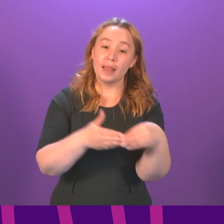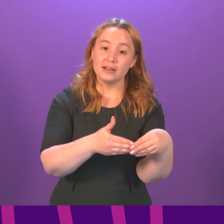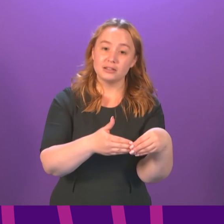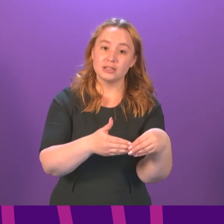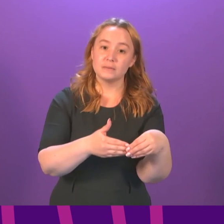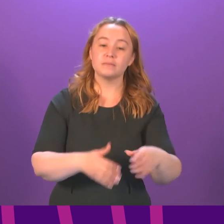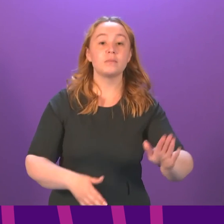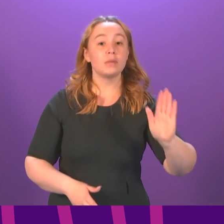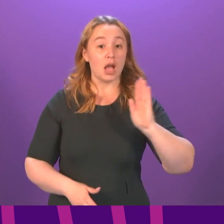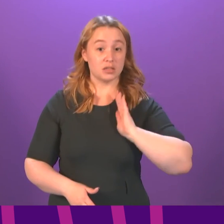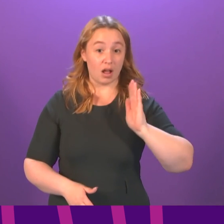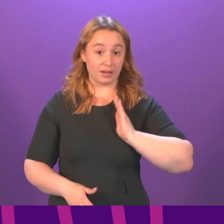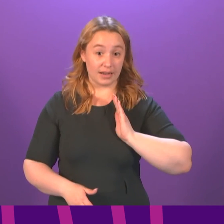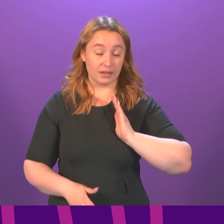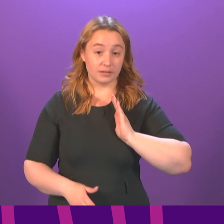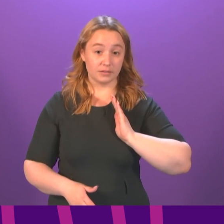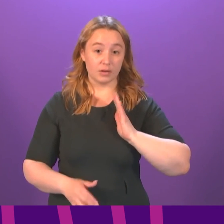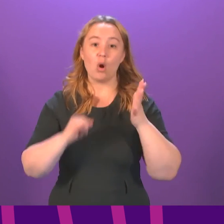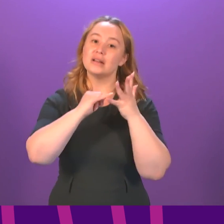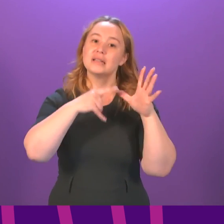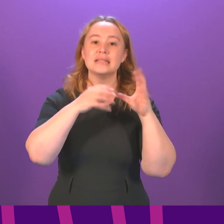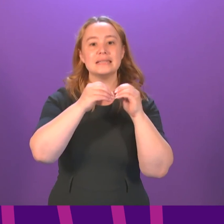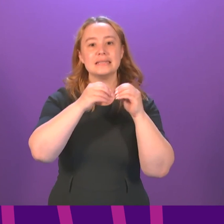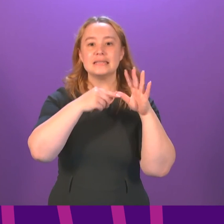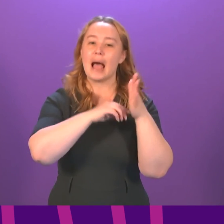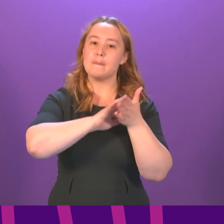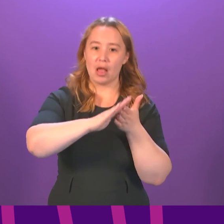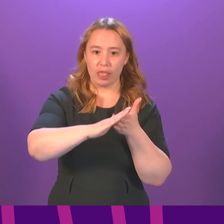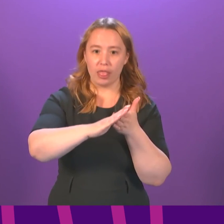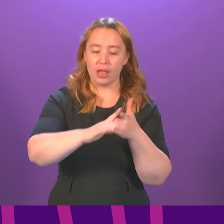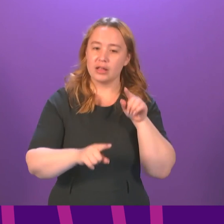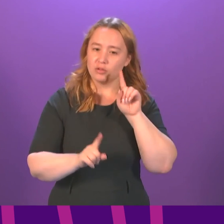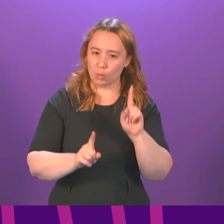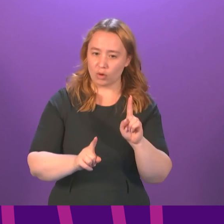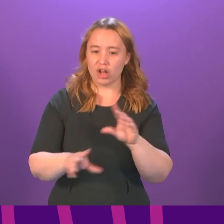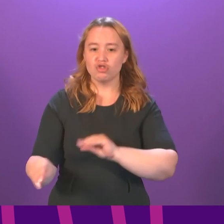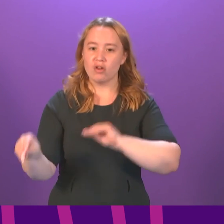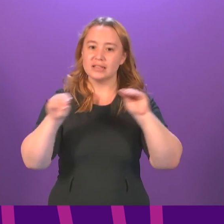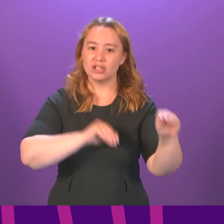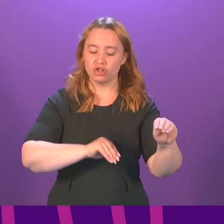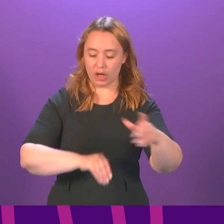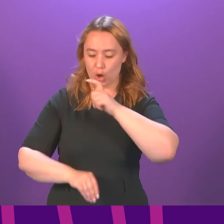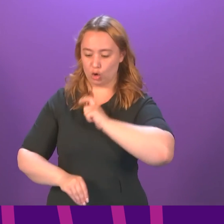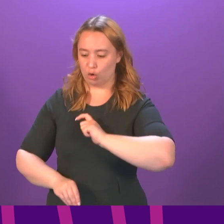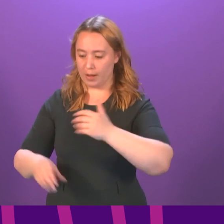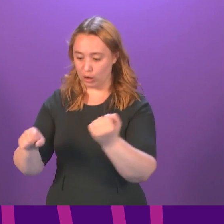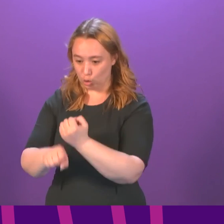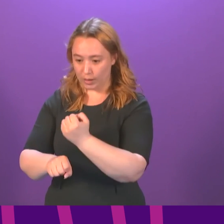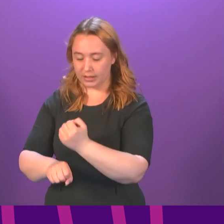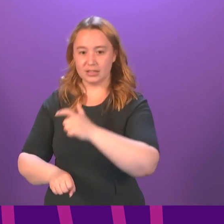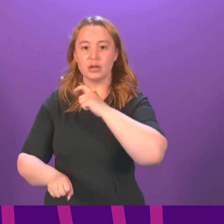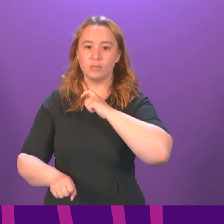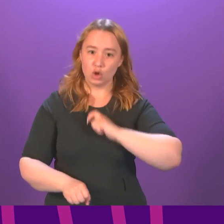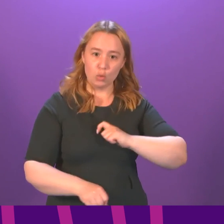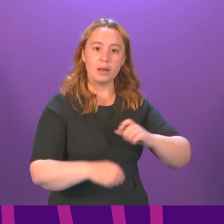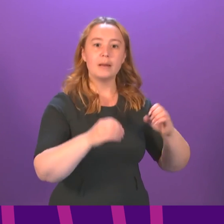whenever you might practice it, is a time to transition, it's been said, from human doings, human beings.